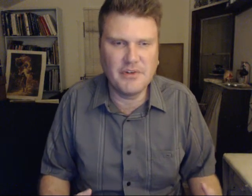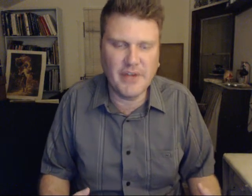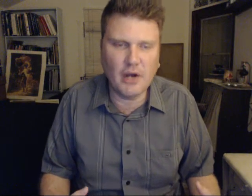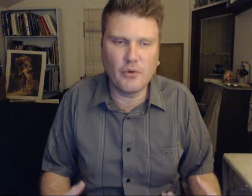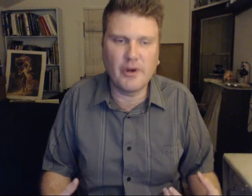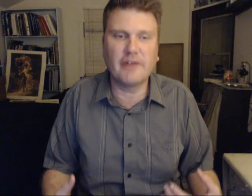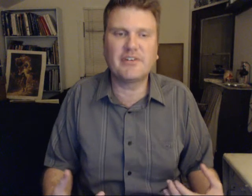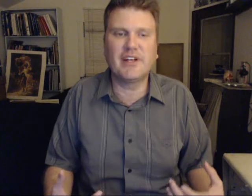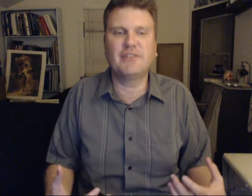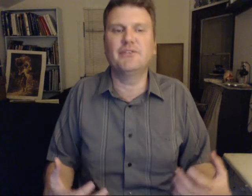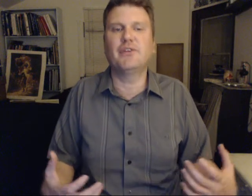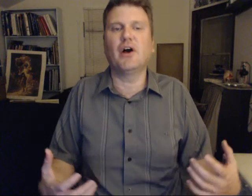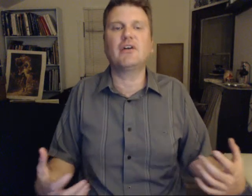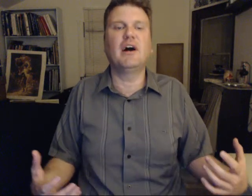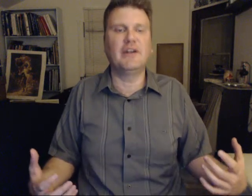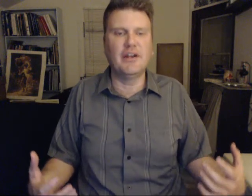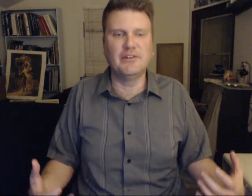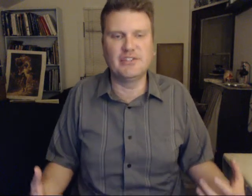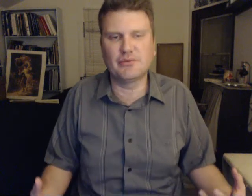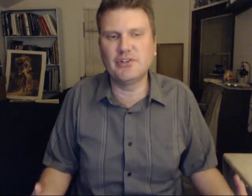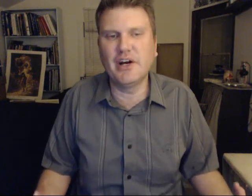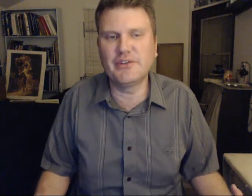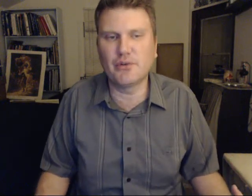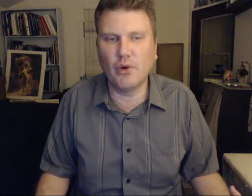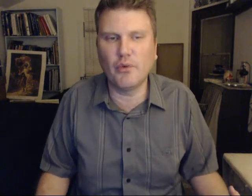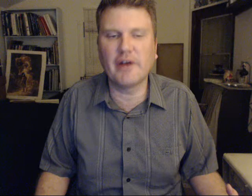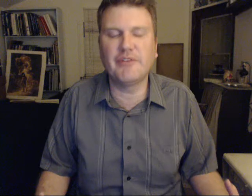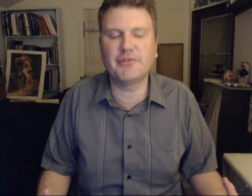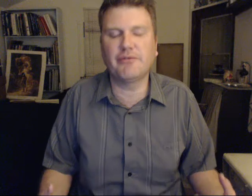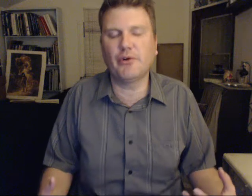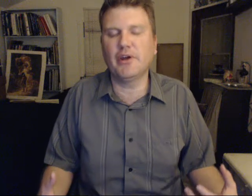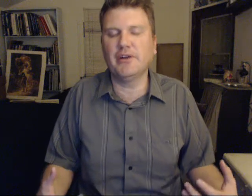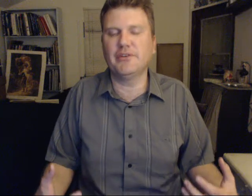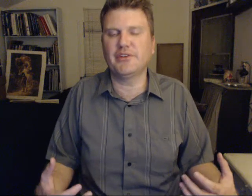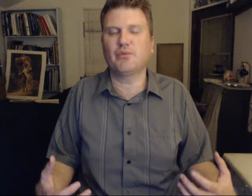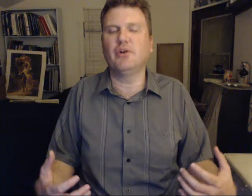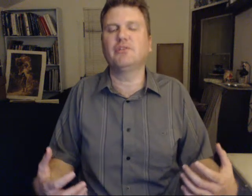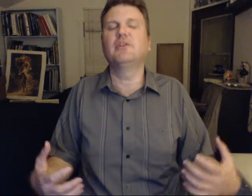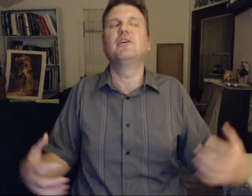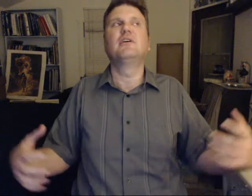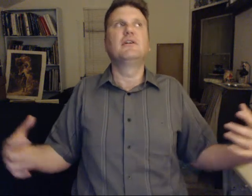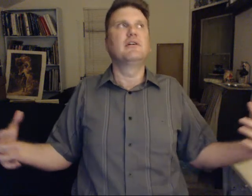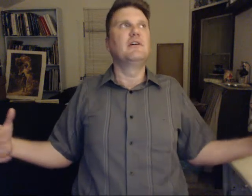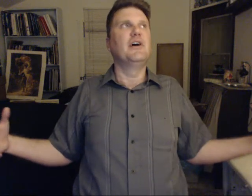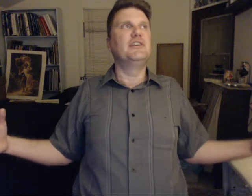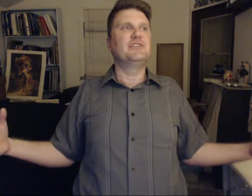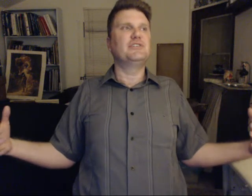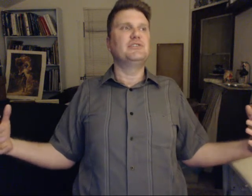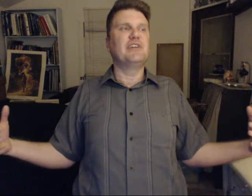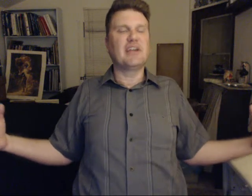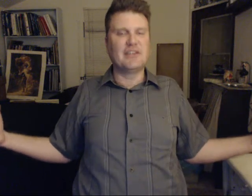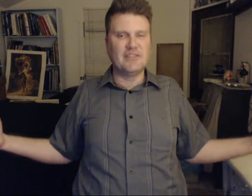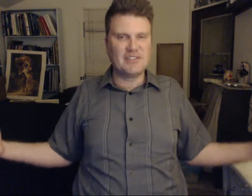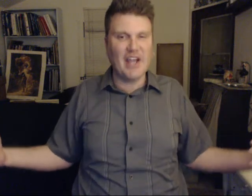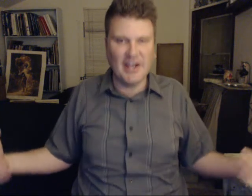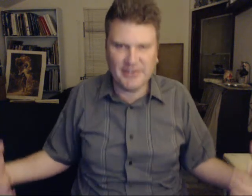they are aware of connecting to the Archon energies. Realize you're aware of this before you enter this world. It's just you taking the chance.